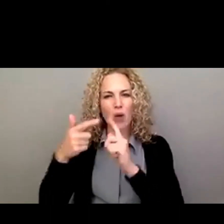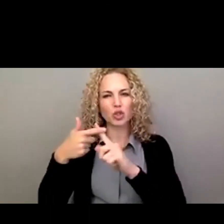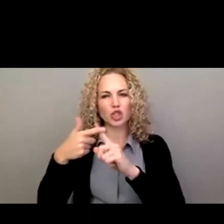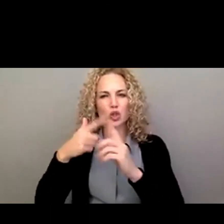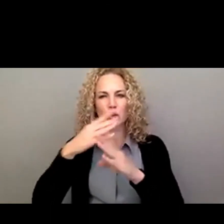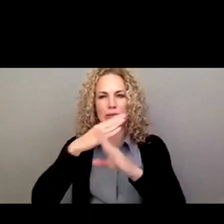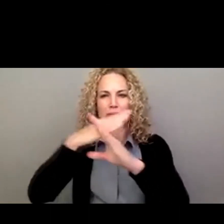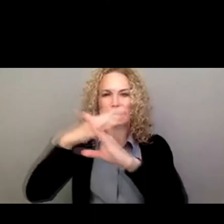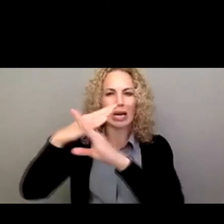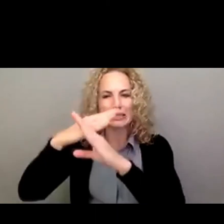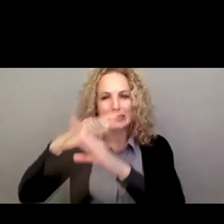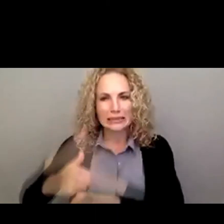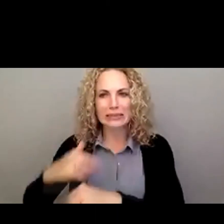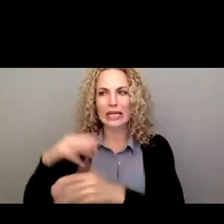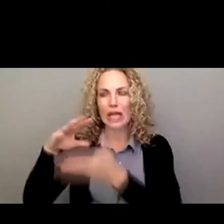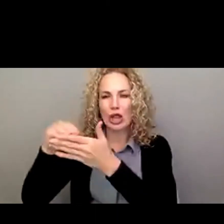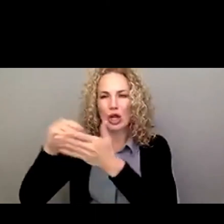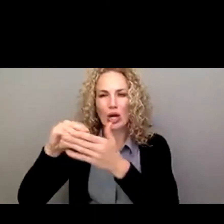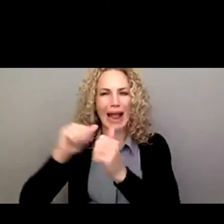agencies can learn from?